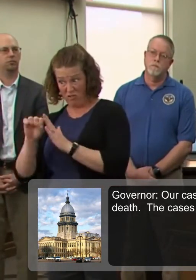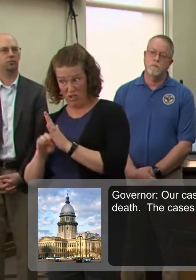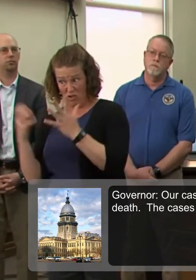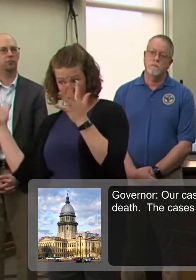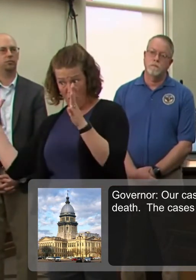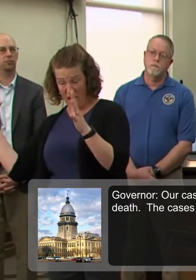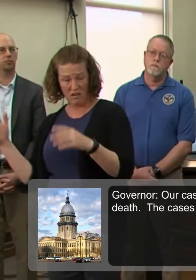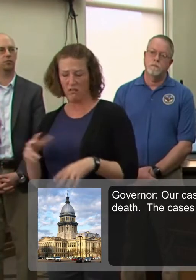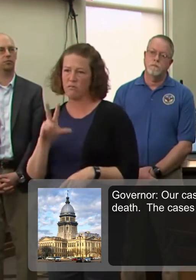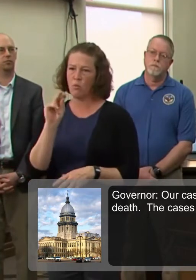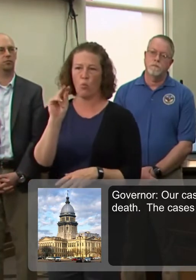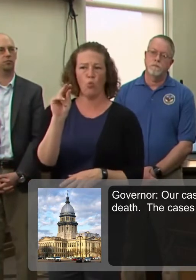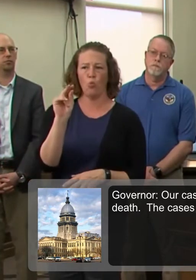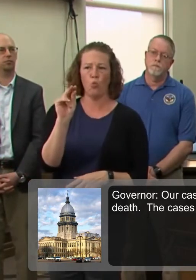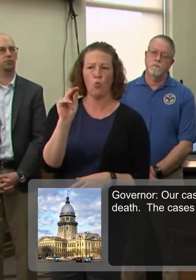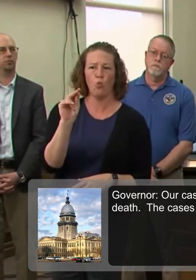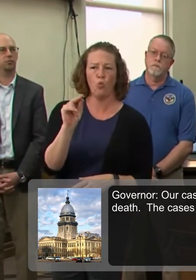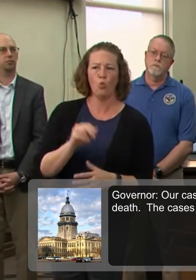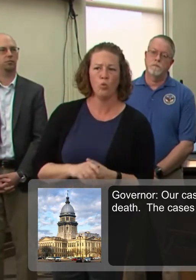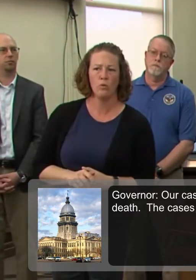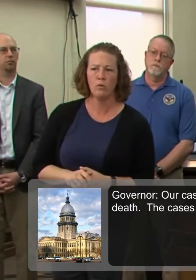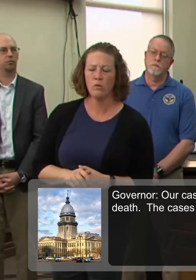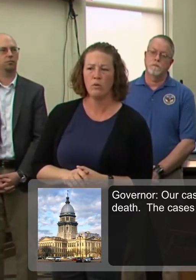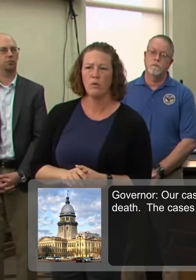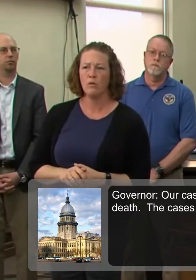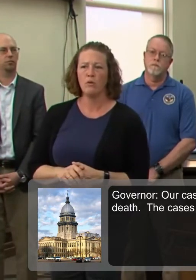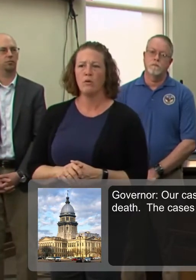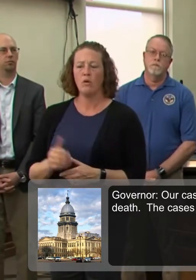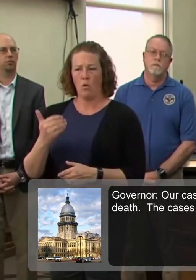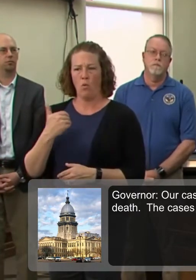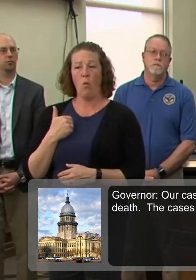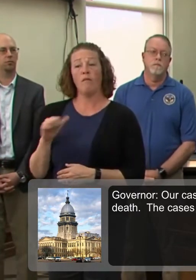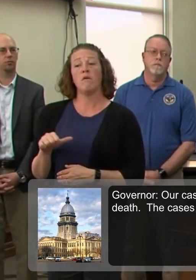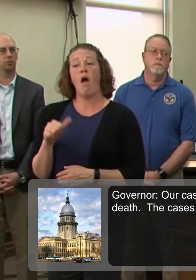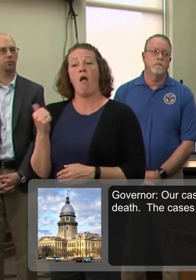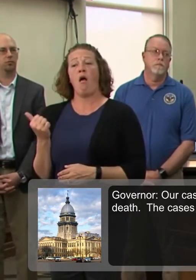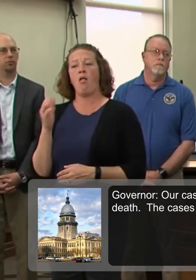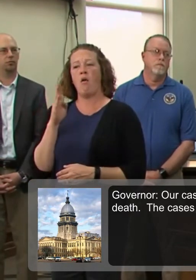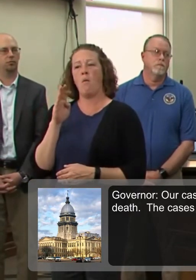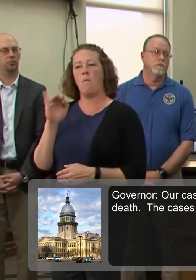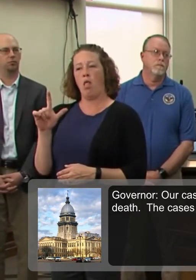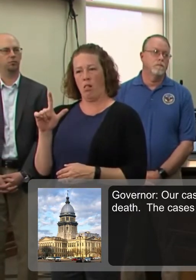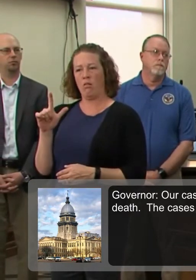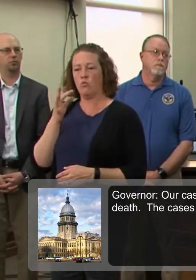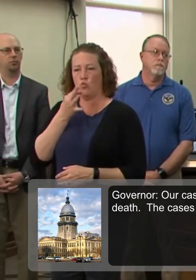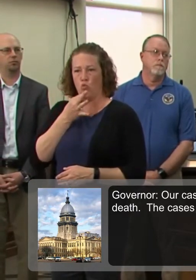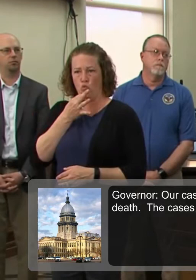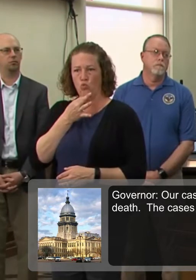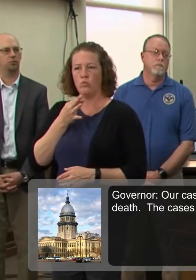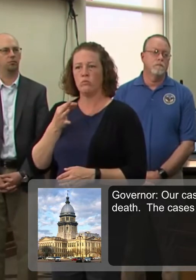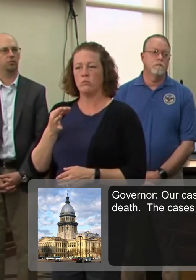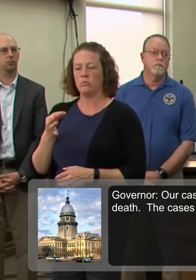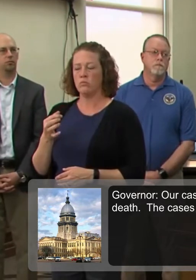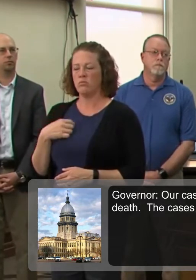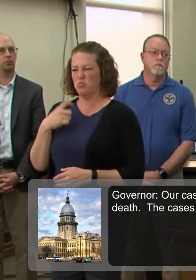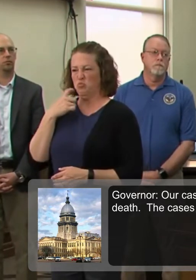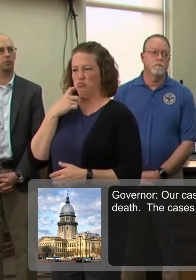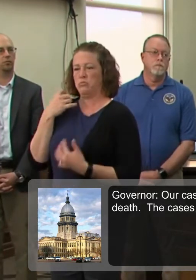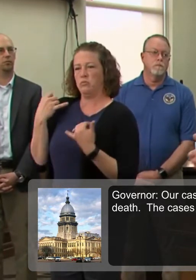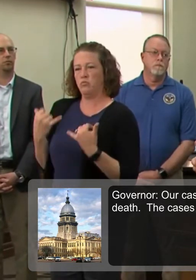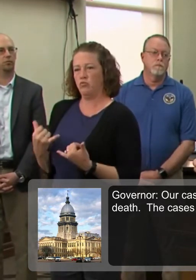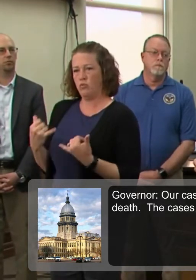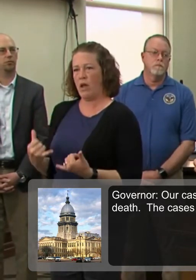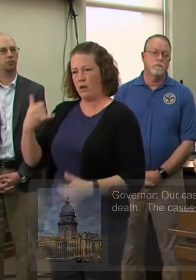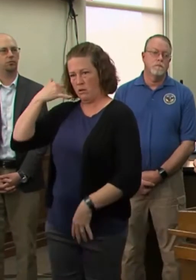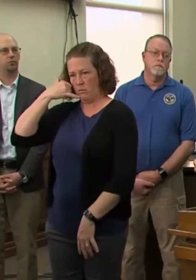access those loans. Now, let me be clear, there is another bill that's coming. And in fact, earlier today, I was on the phone with the Speaker of the